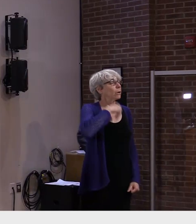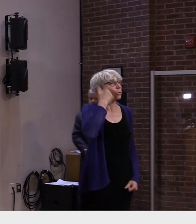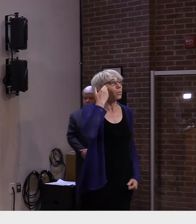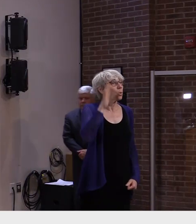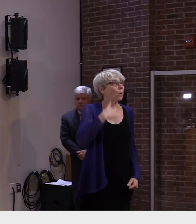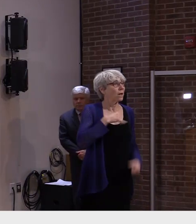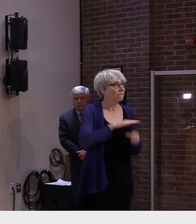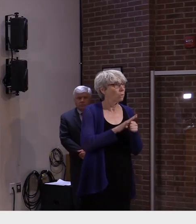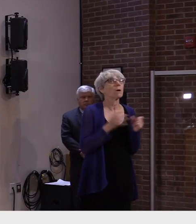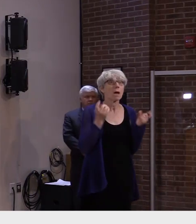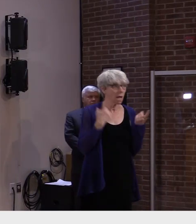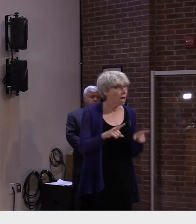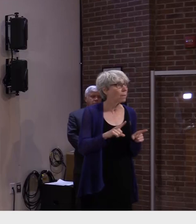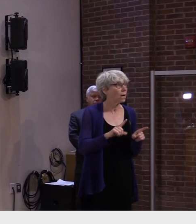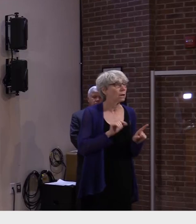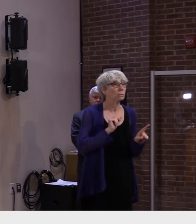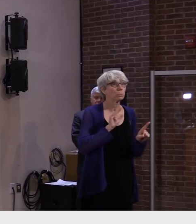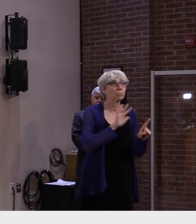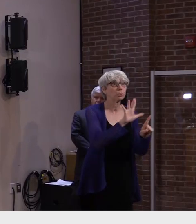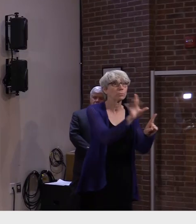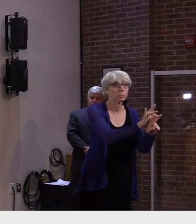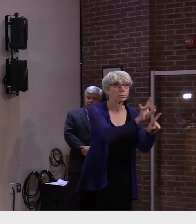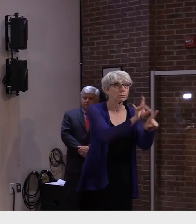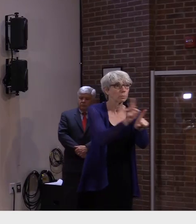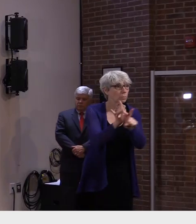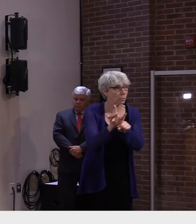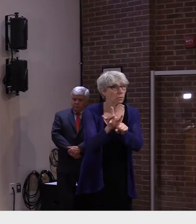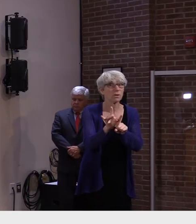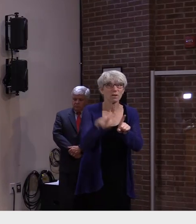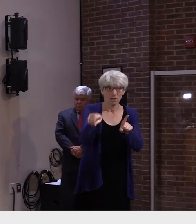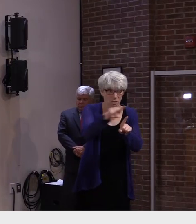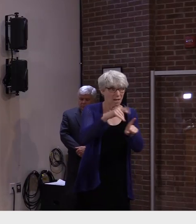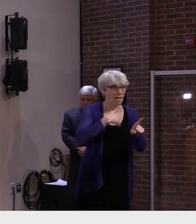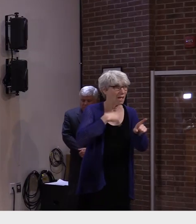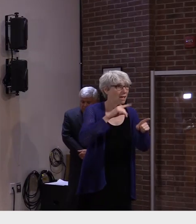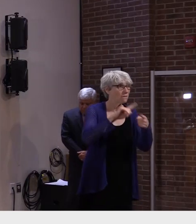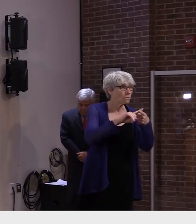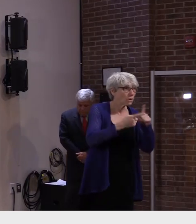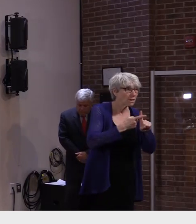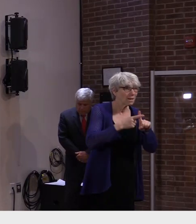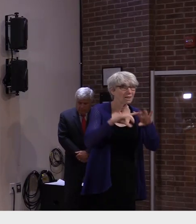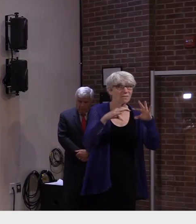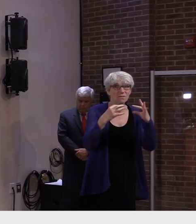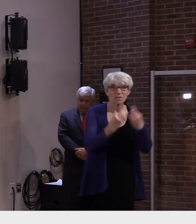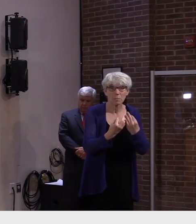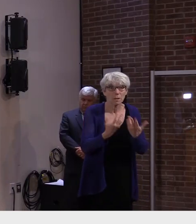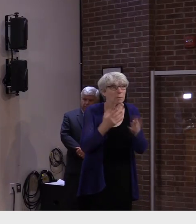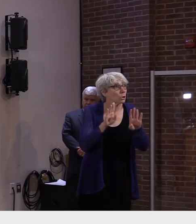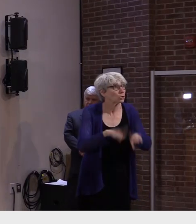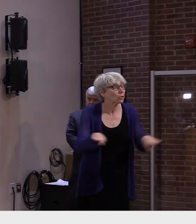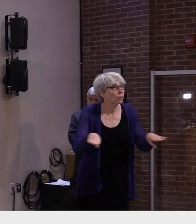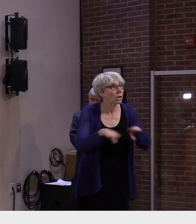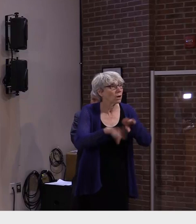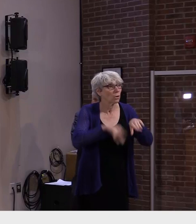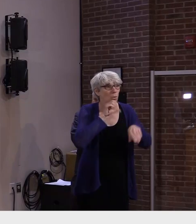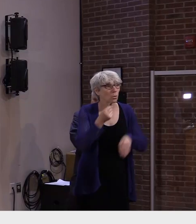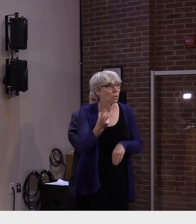many of us have people in our lives we need to protect including including younger children who can't be vaccinated yet,